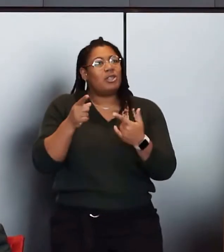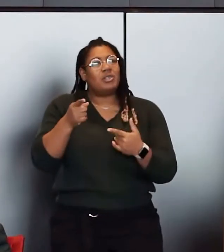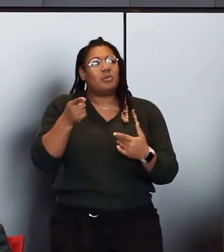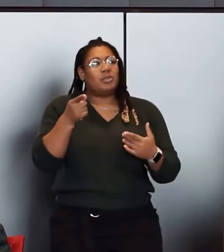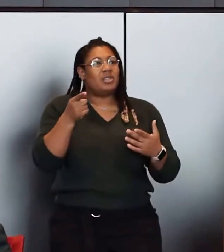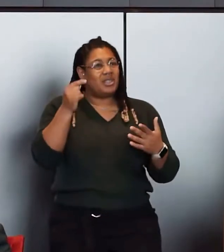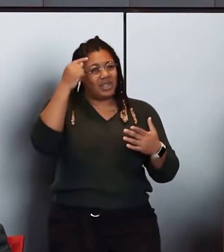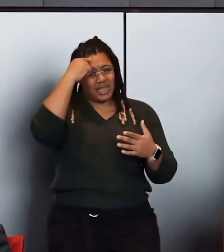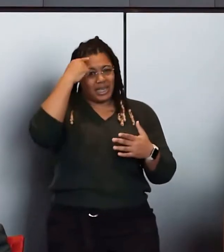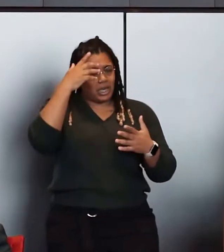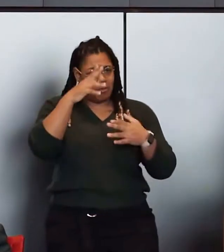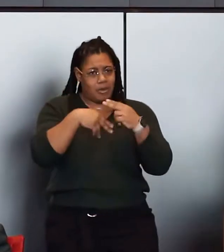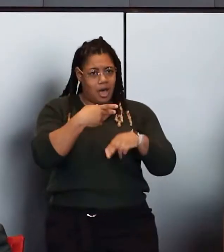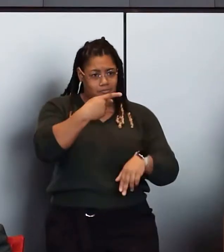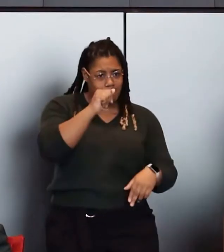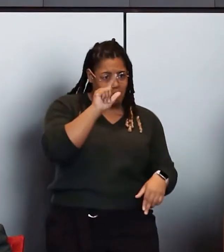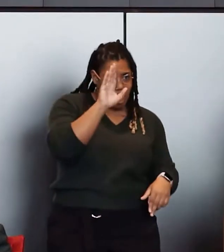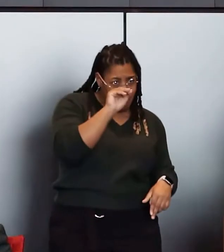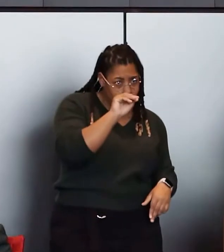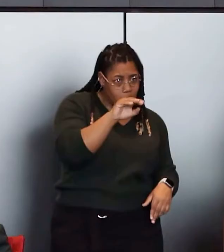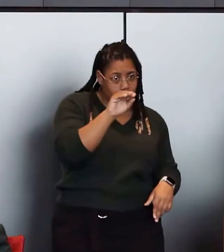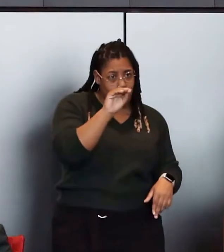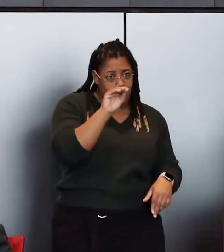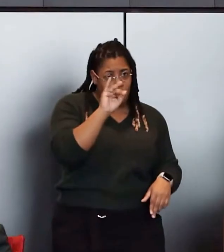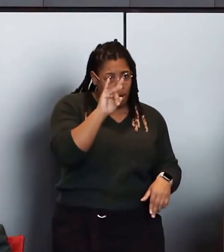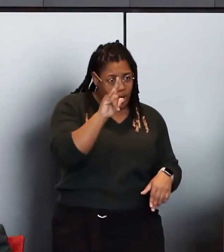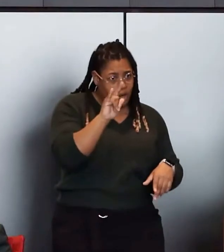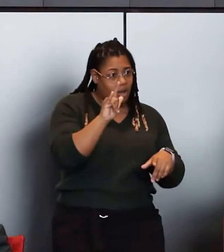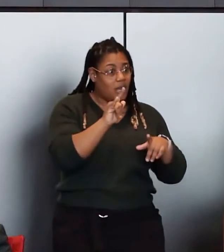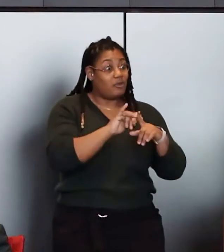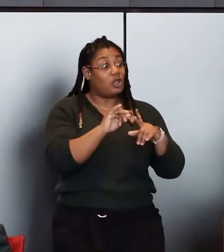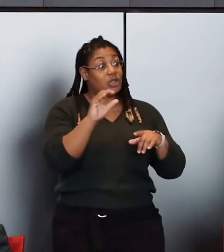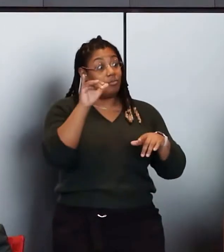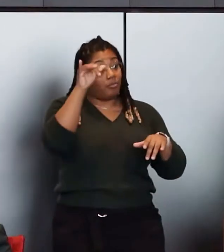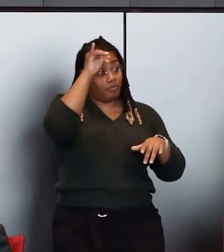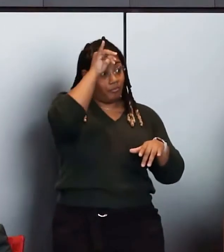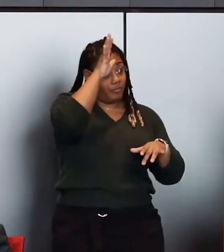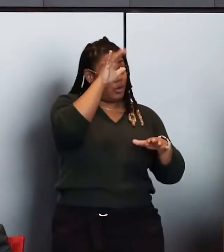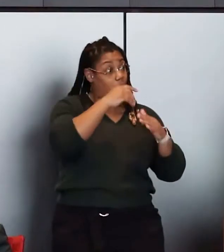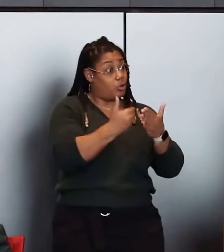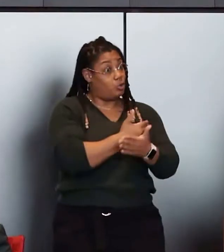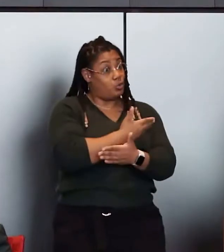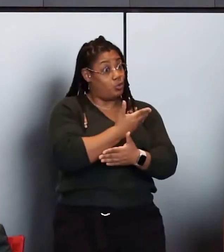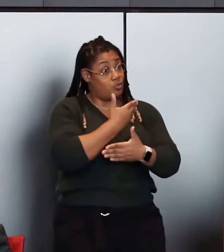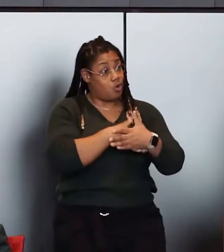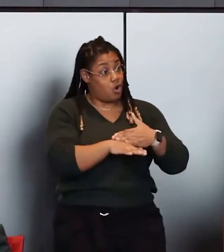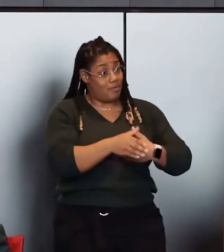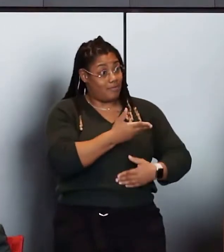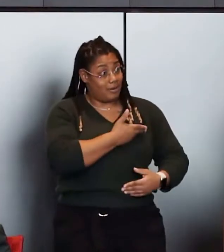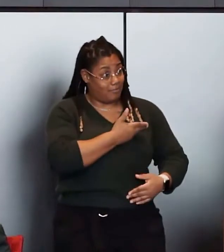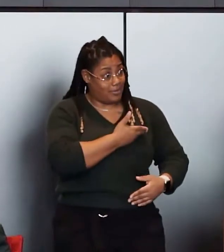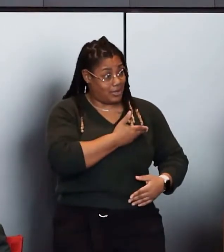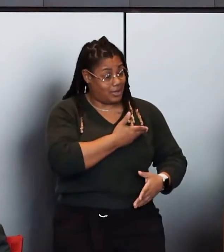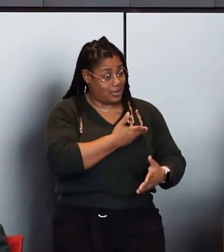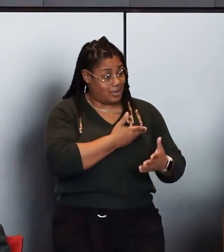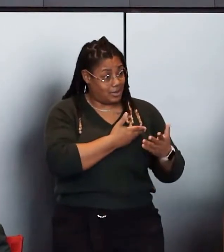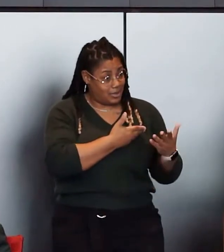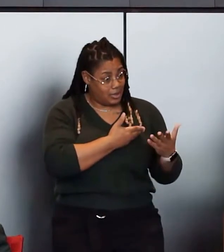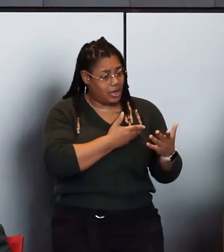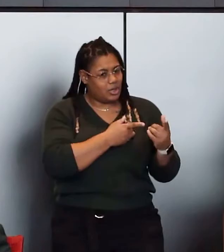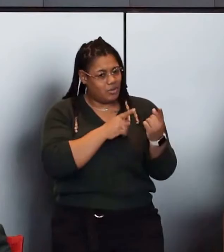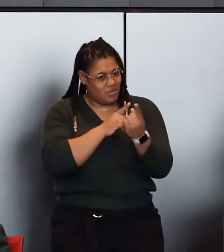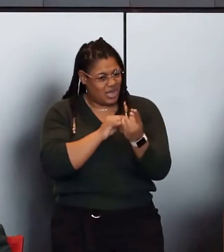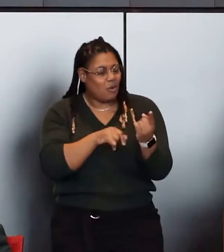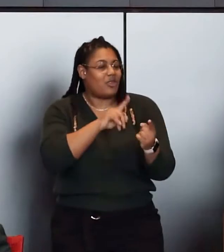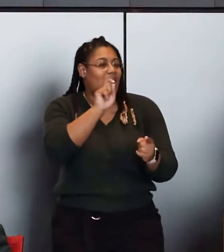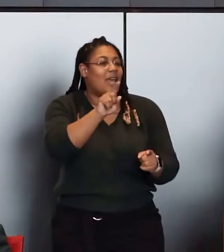put palm oil on the umbilicus of her newborn grand baby. And in order to really meet her where she is, you have to be able